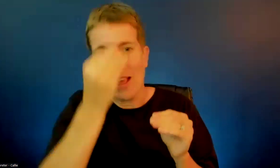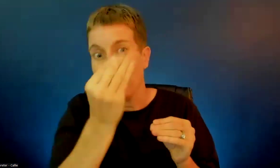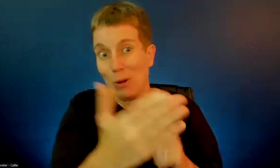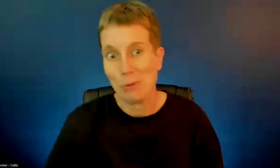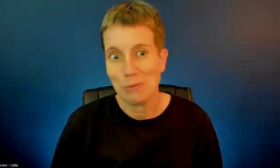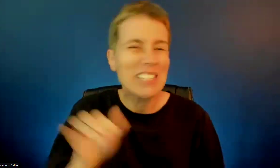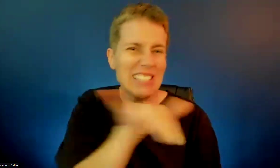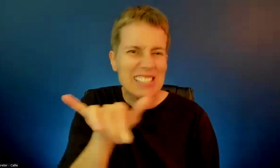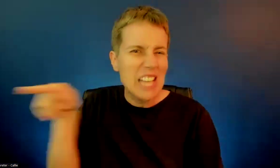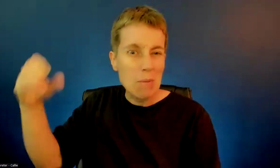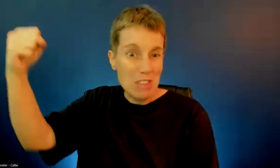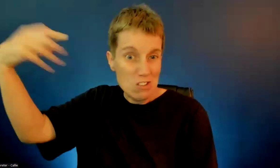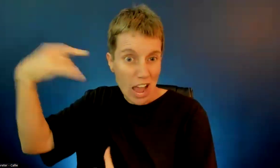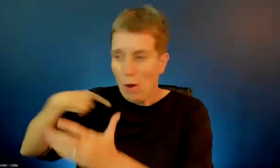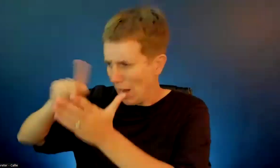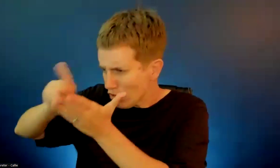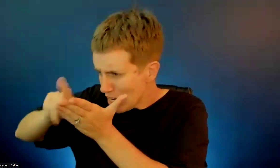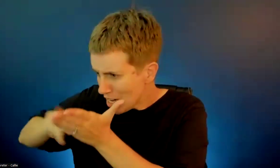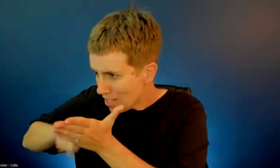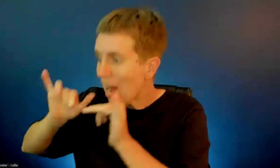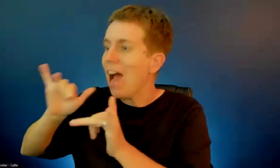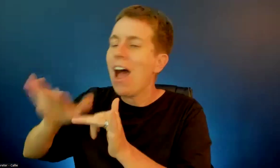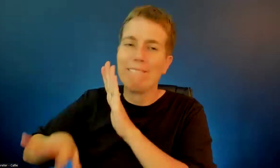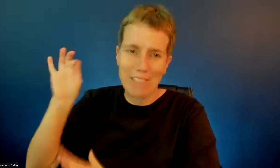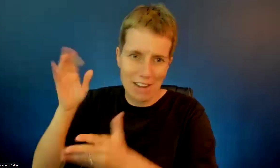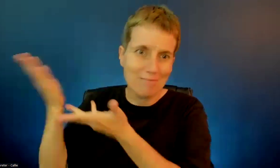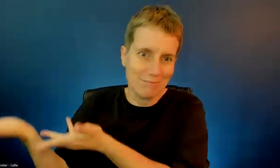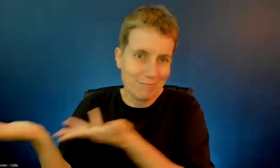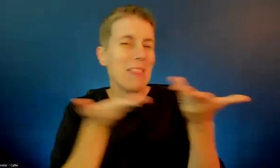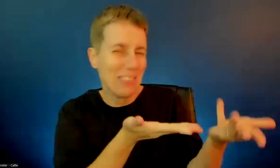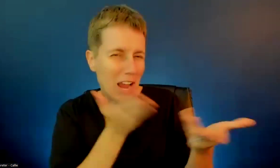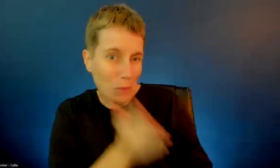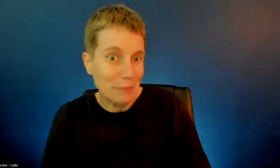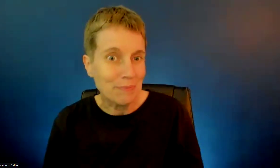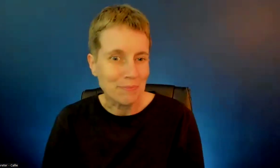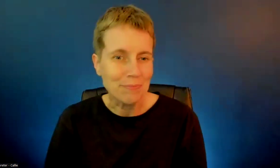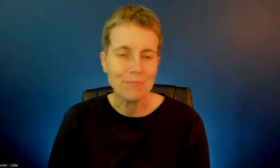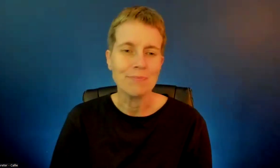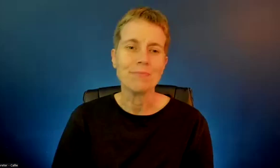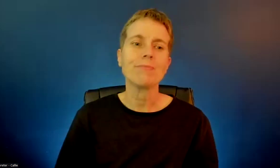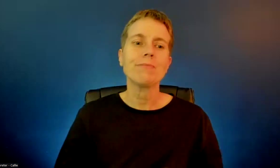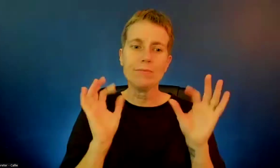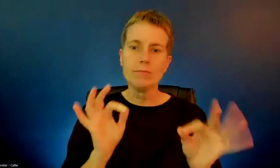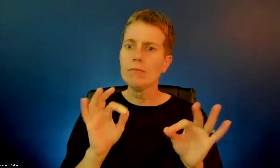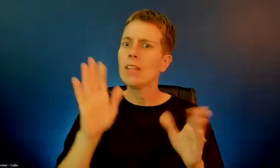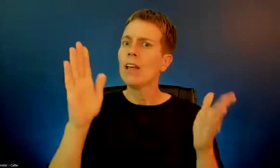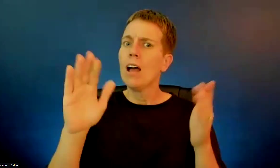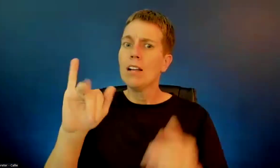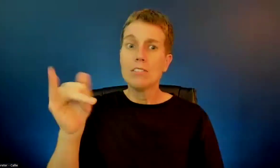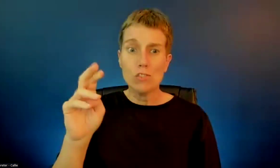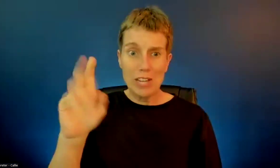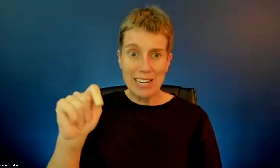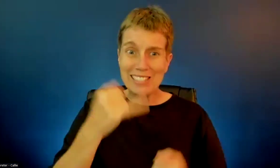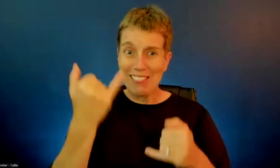And, Ron, the last thing is that I printed out more of Harriet's documents. And I have them here in the room, but